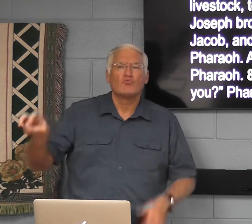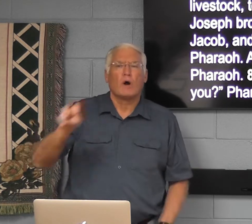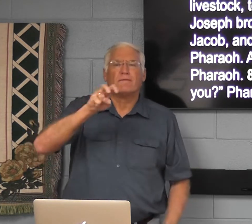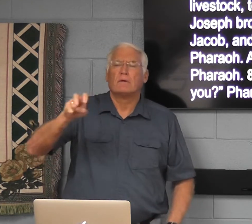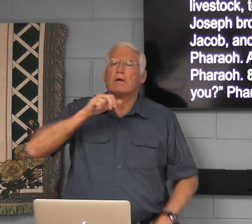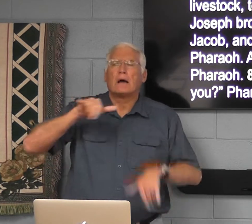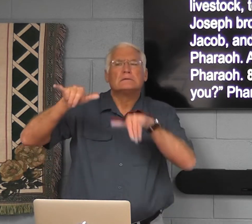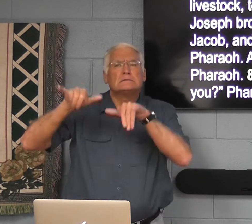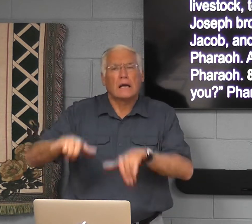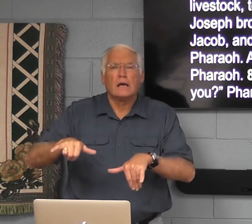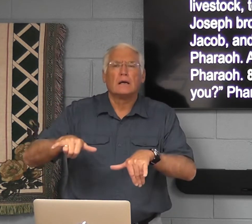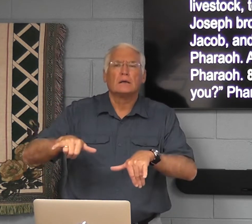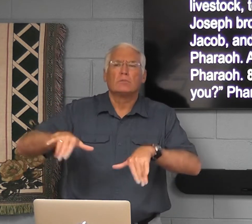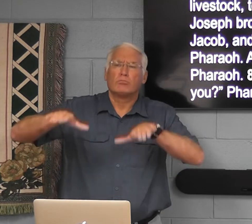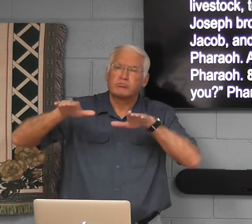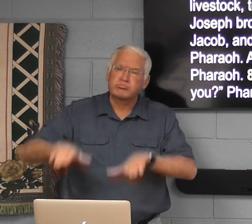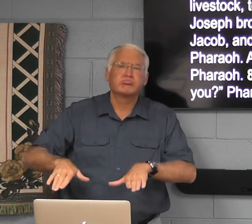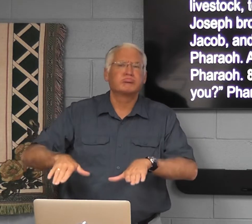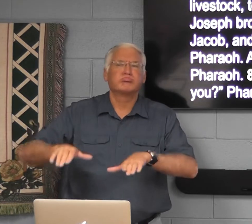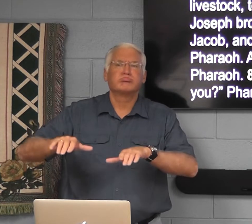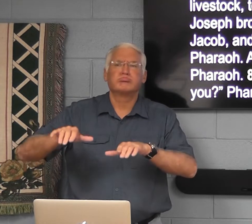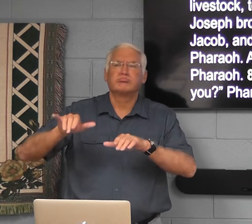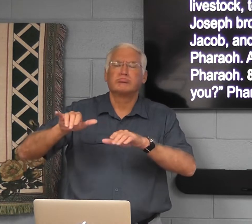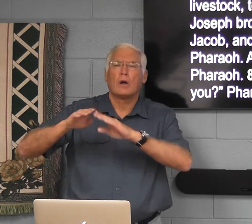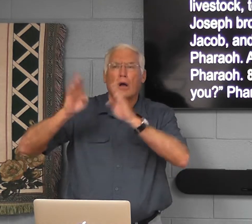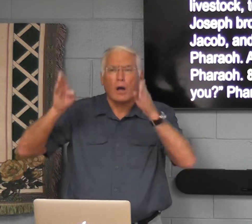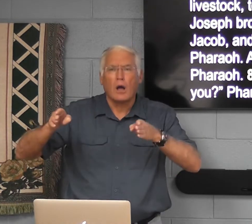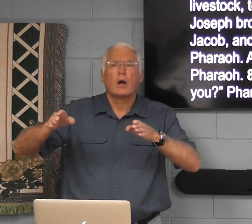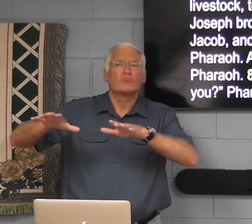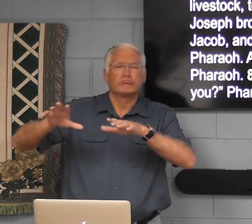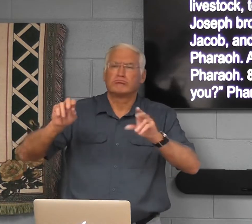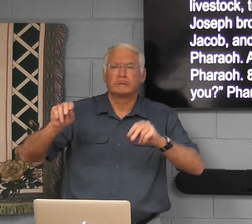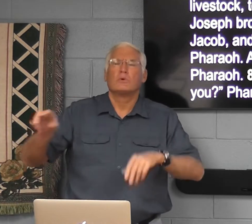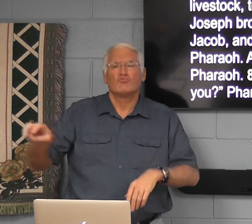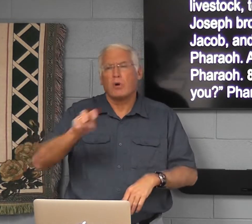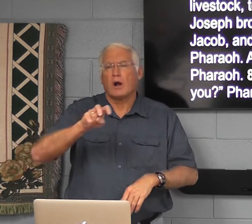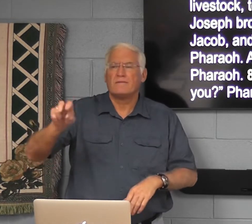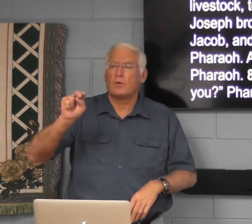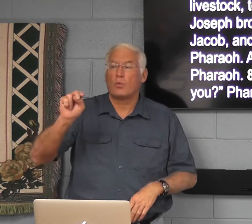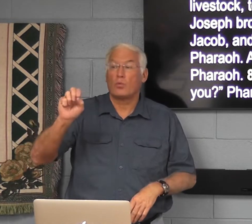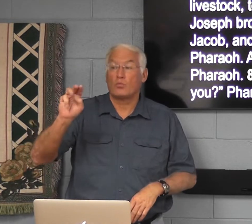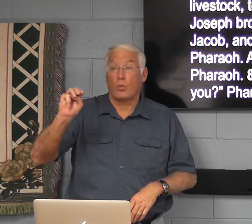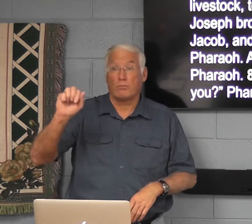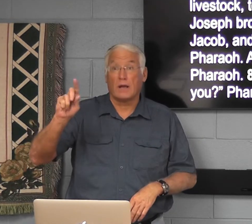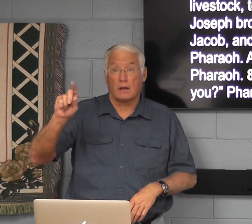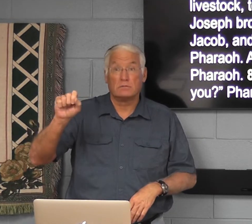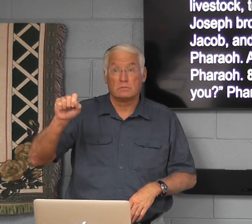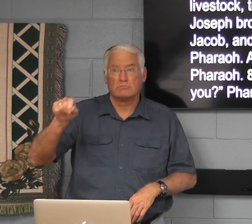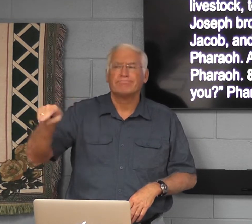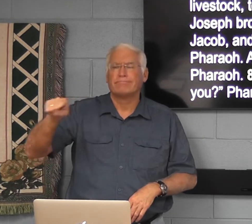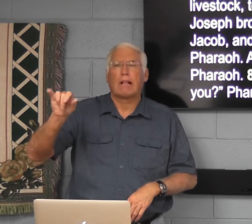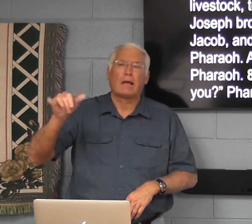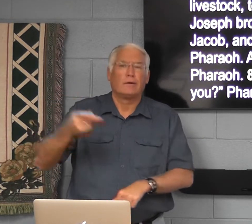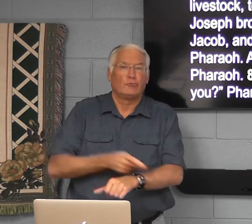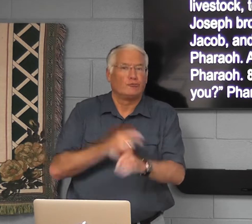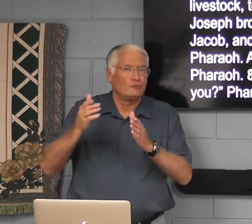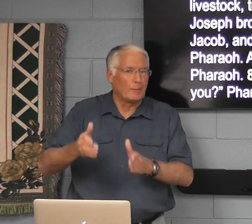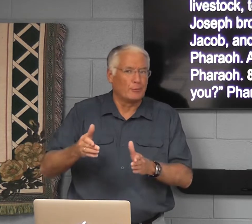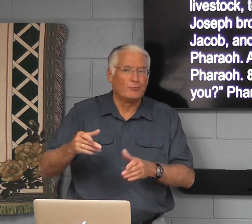or travelers, those that didn't stay in any one spot set up housing. But nomads, they